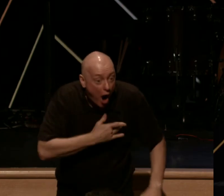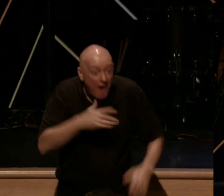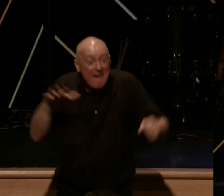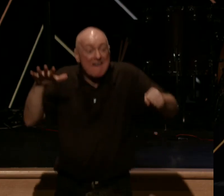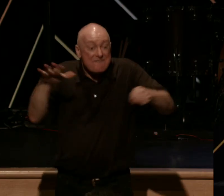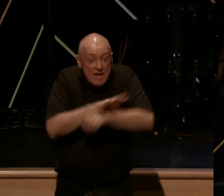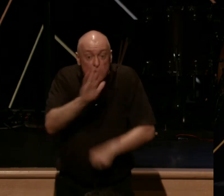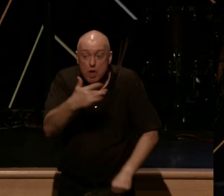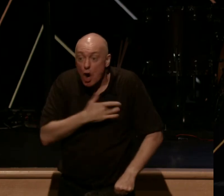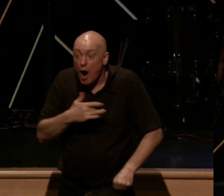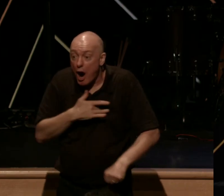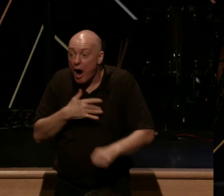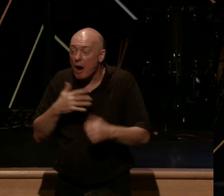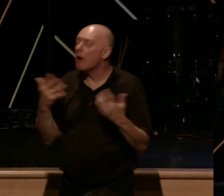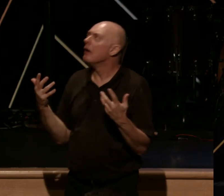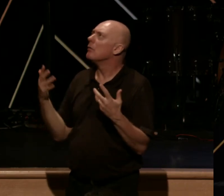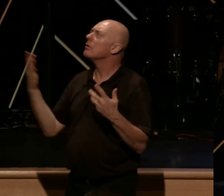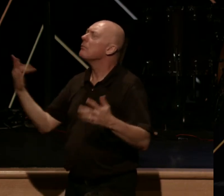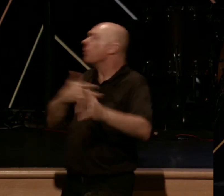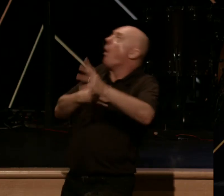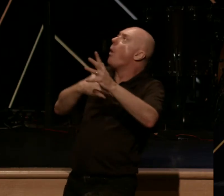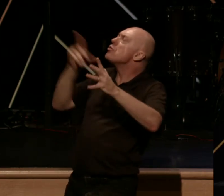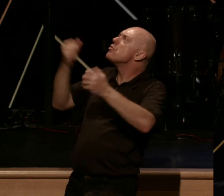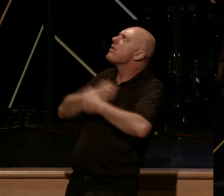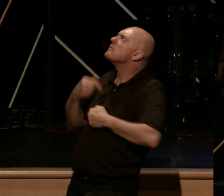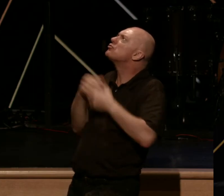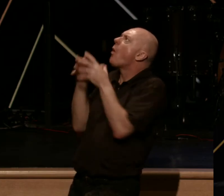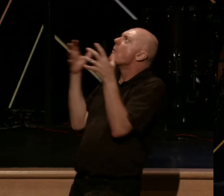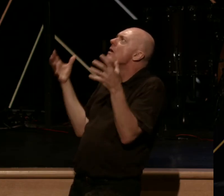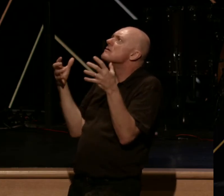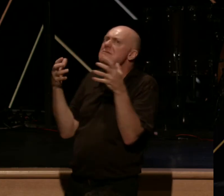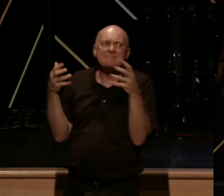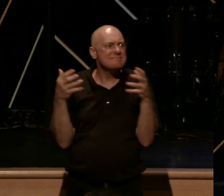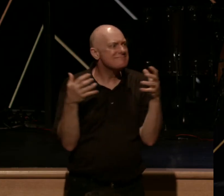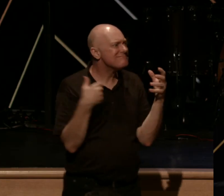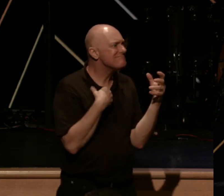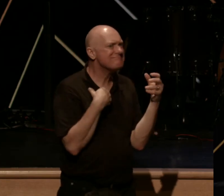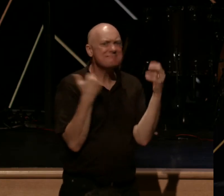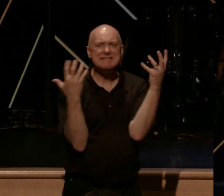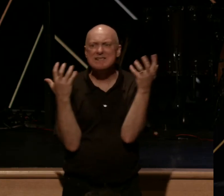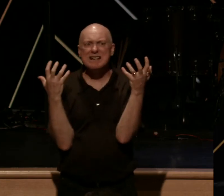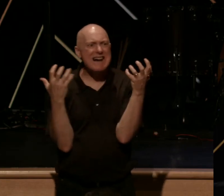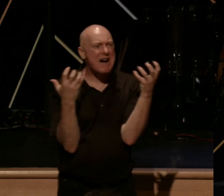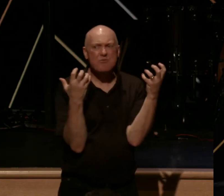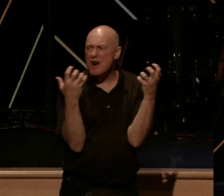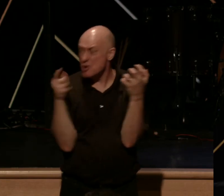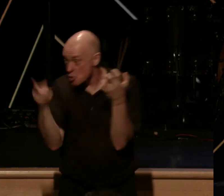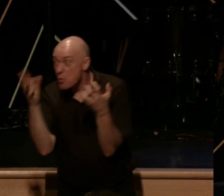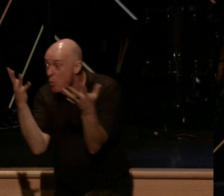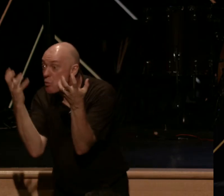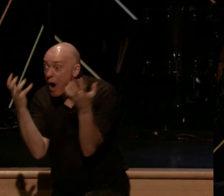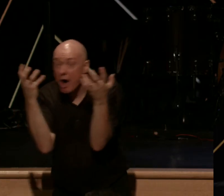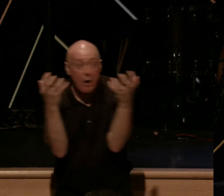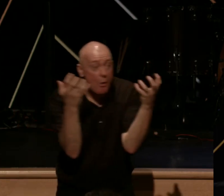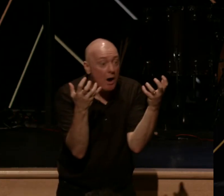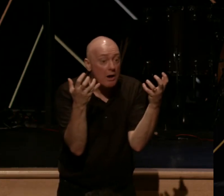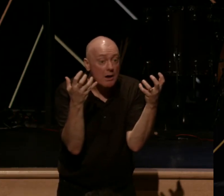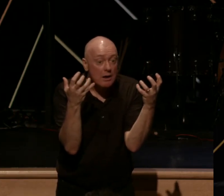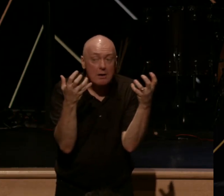it with how much Jesus Christ loves you, you will want, you will want, you will want to walk on the path of